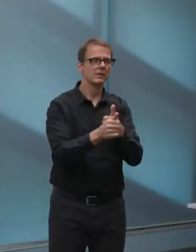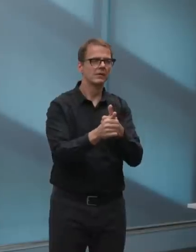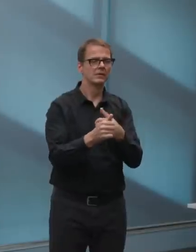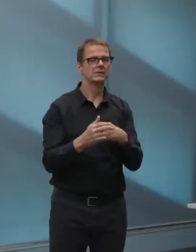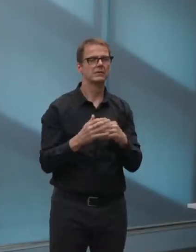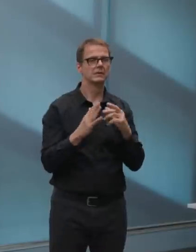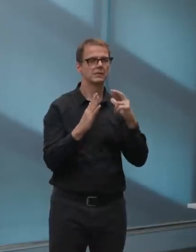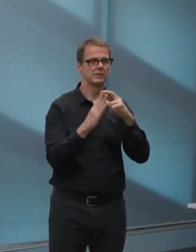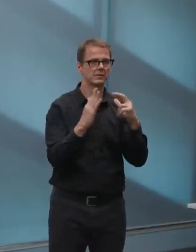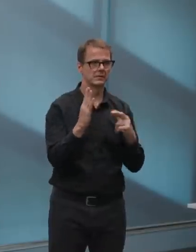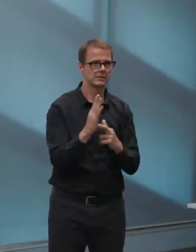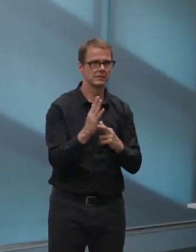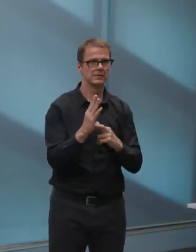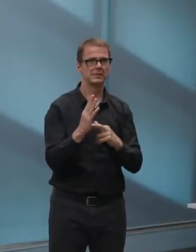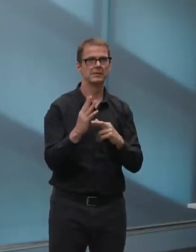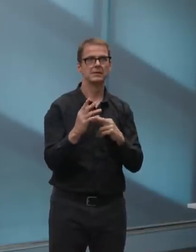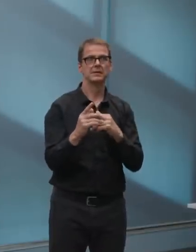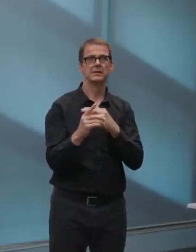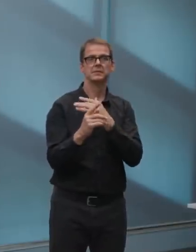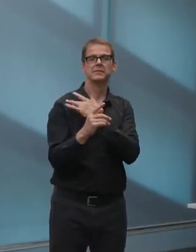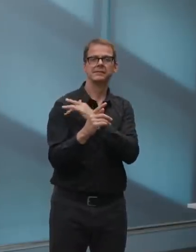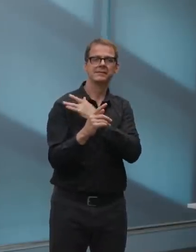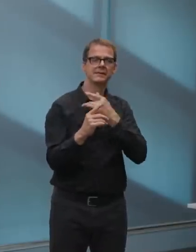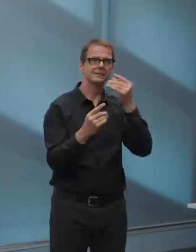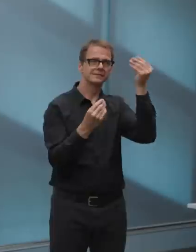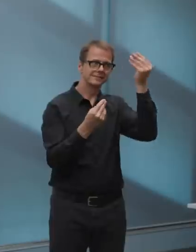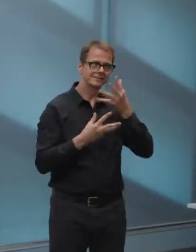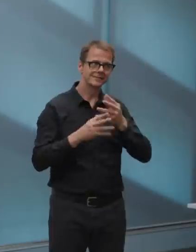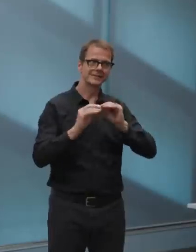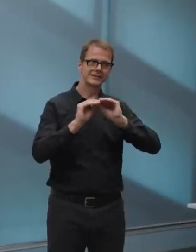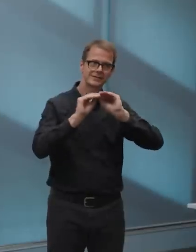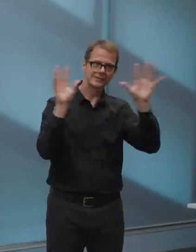to do their part in making sure that, um,